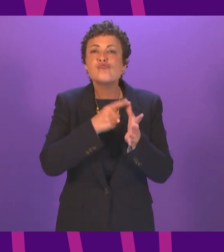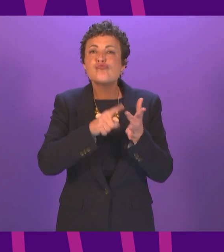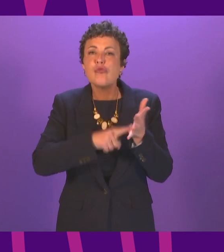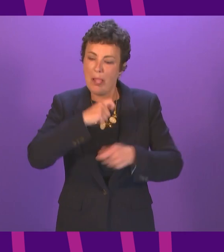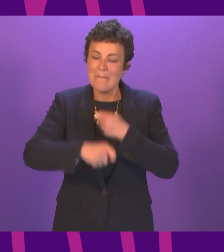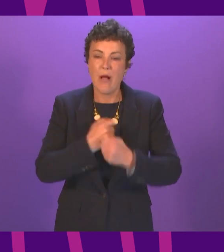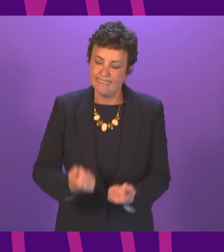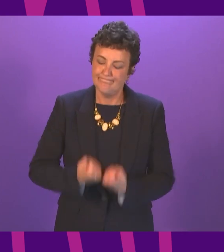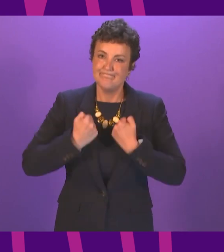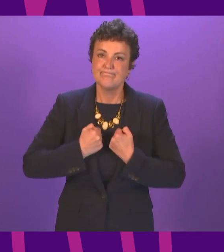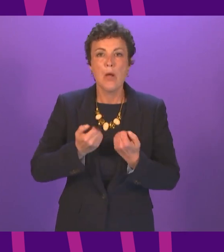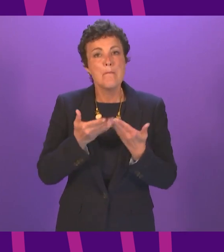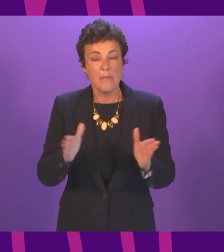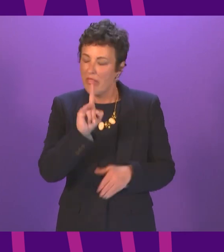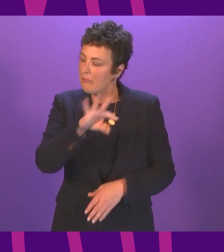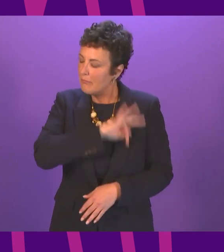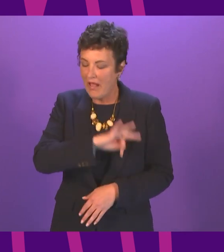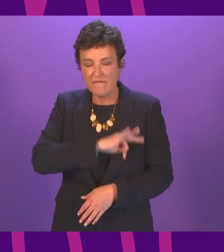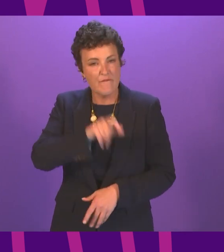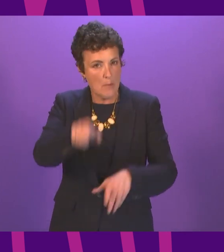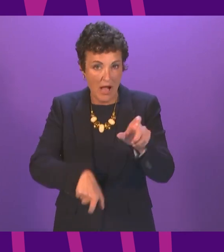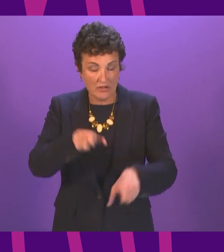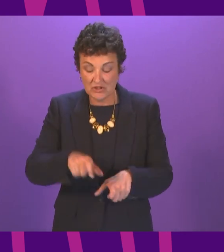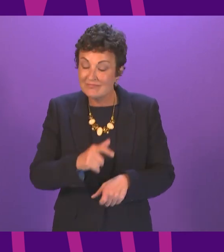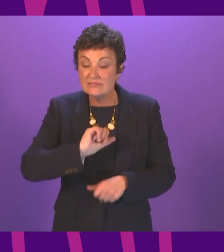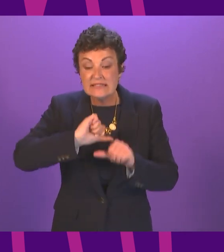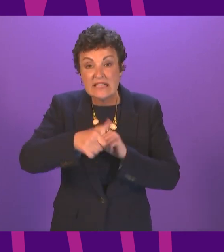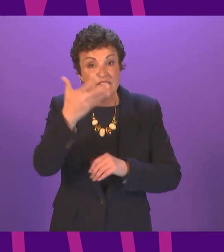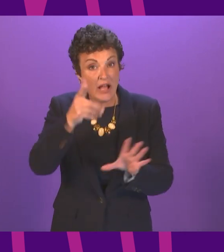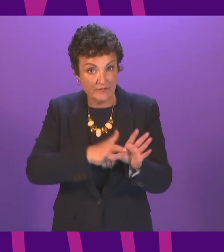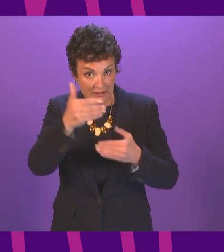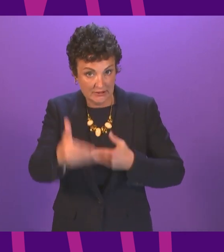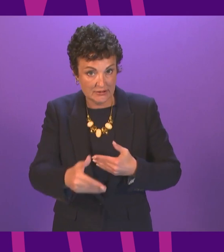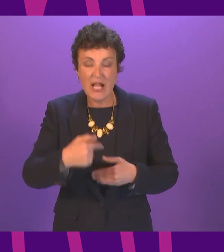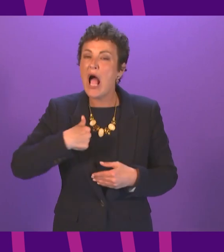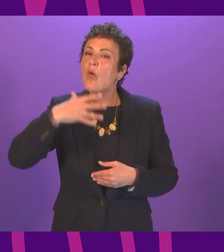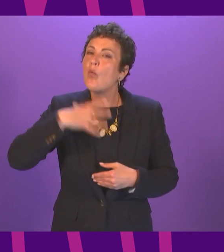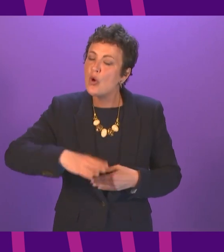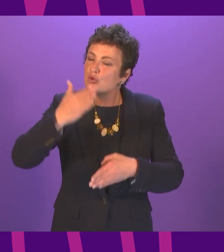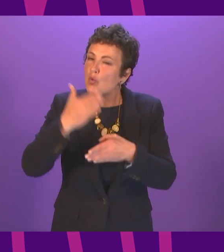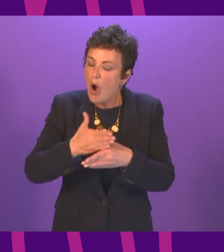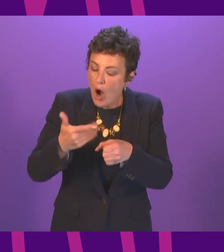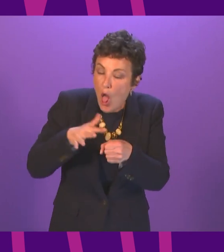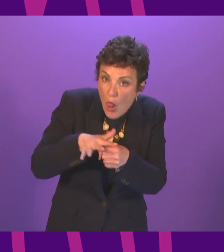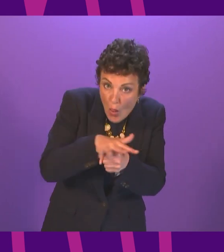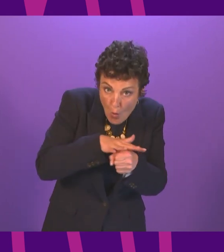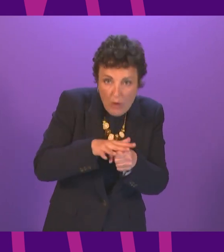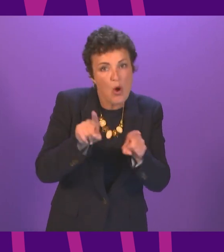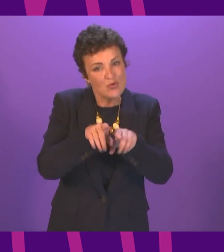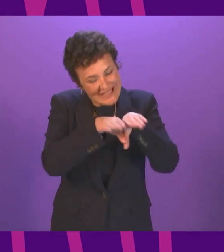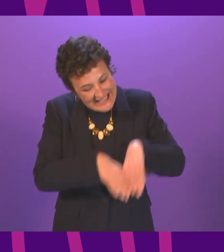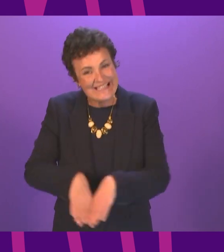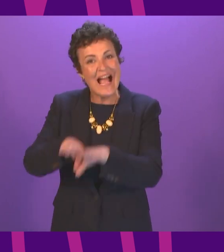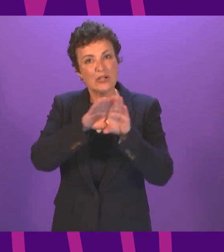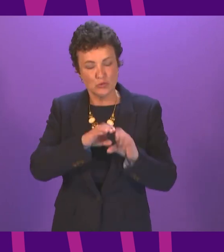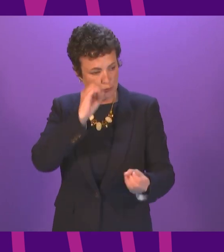for passengers over the next five years I want to work at a local and national level to